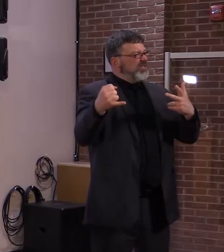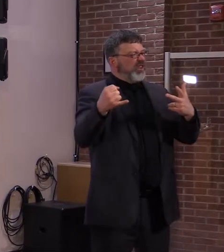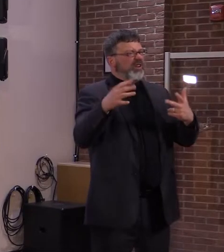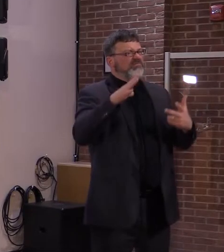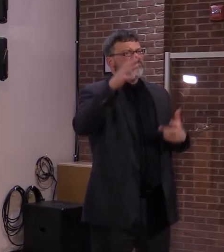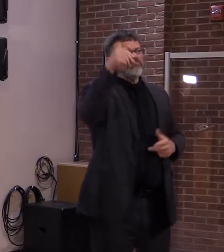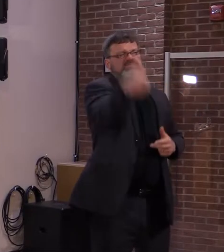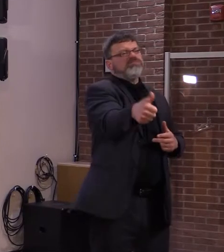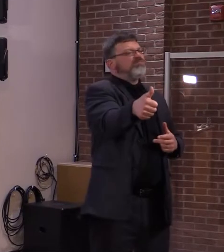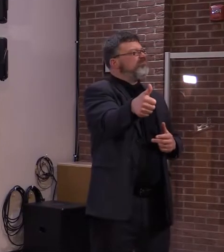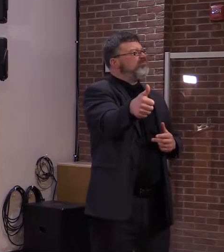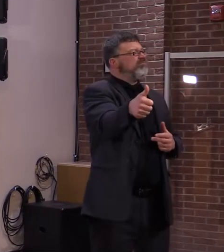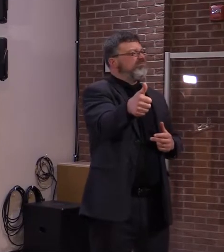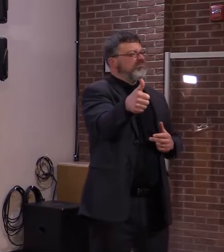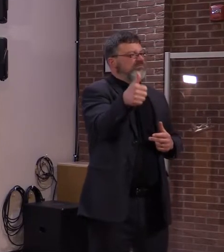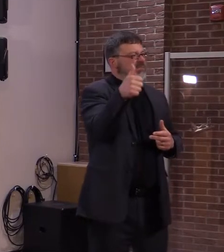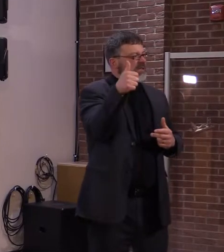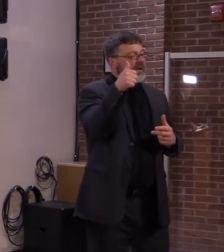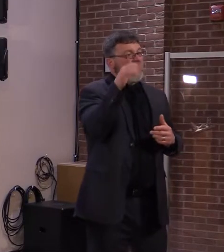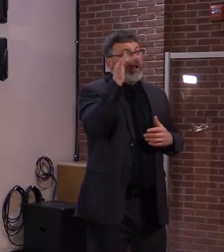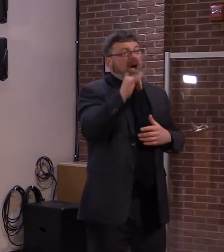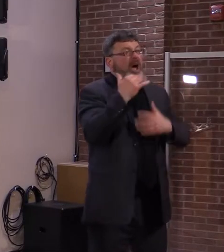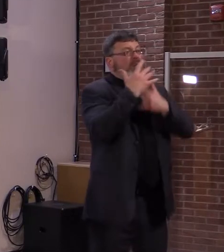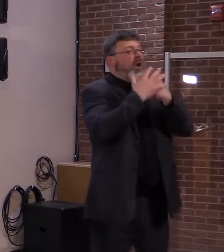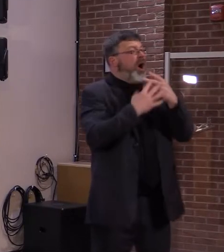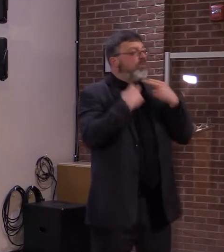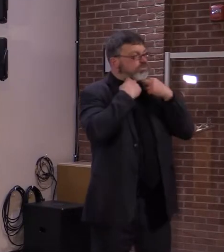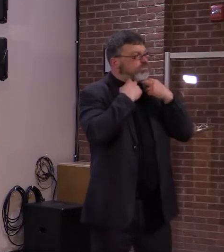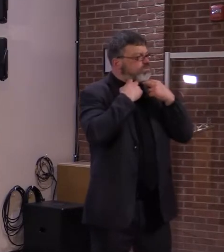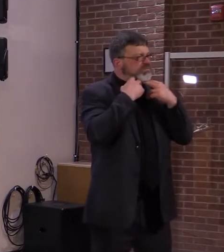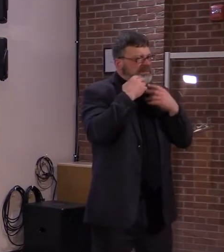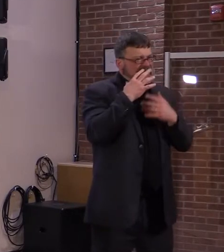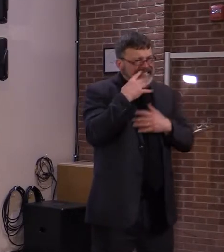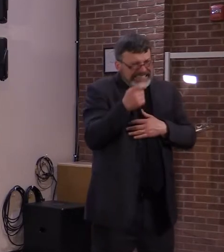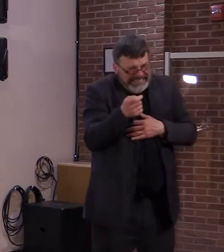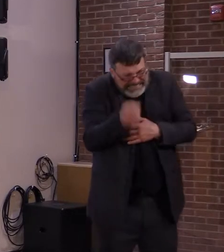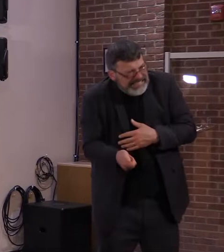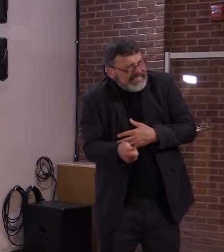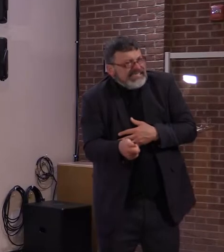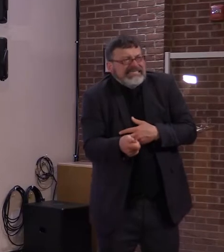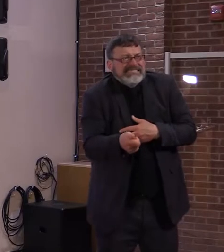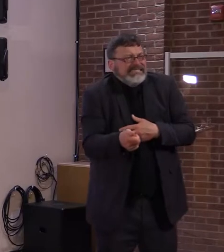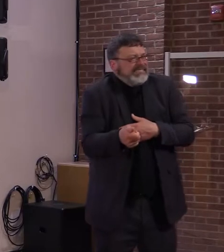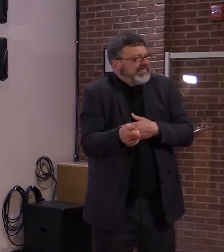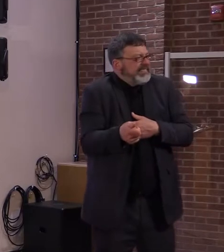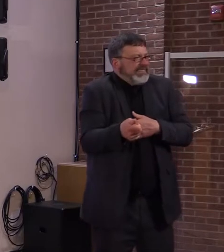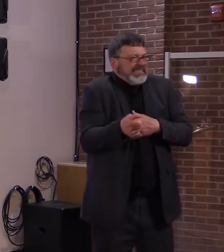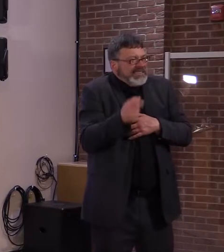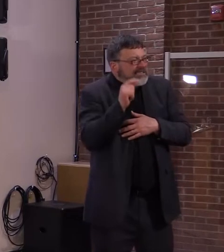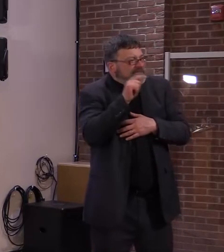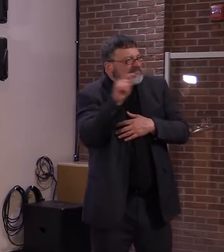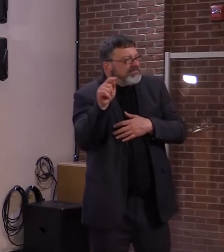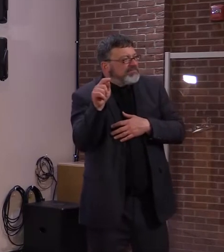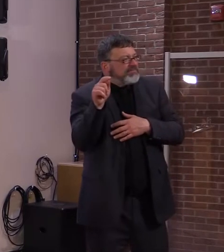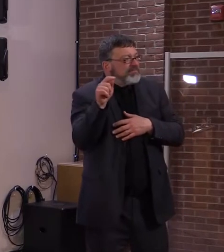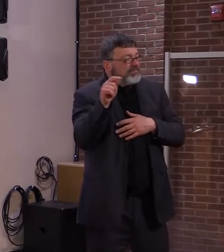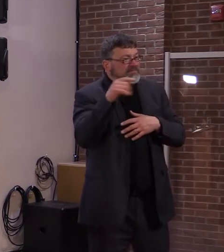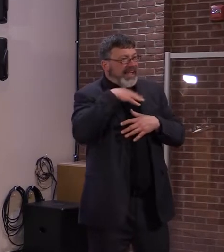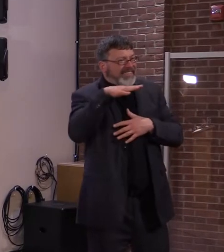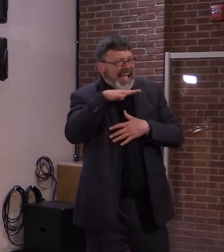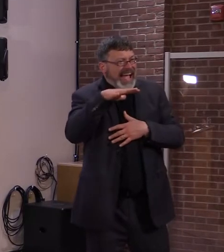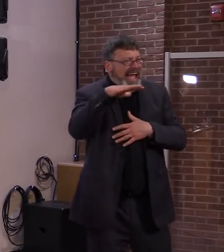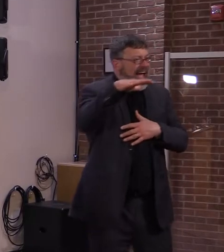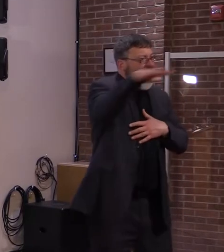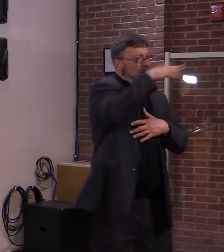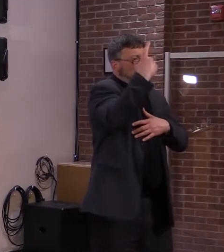rare. About 1.9 in a million chance in the benefits of preventing COVID far outweigh that